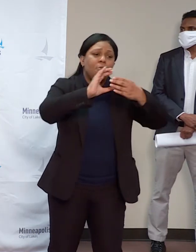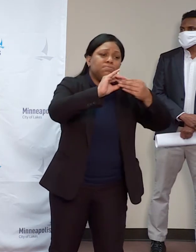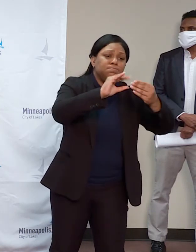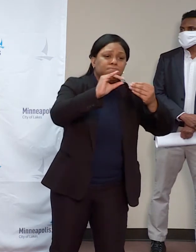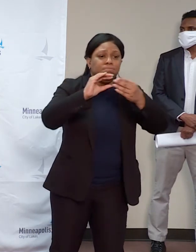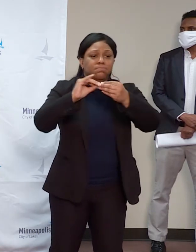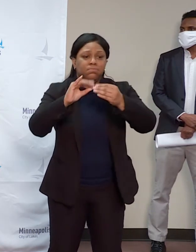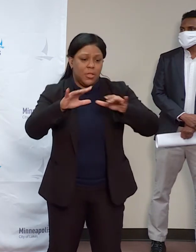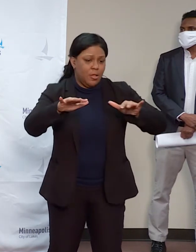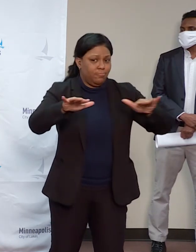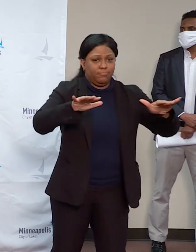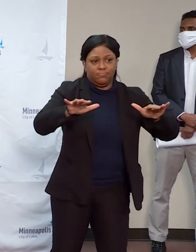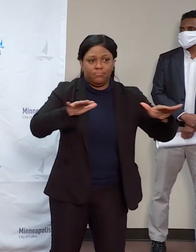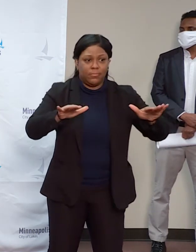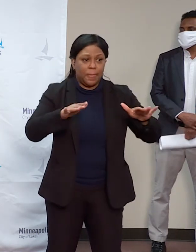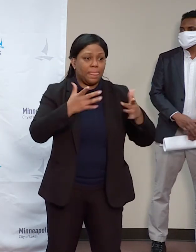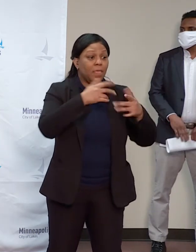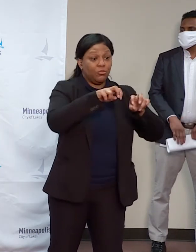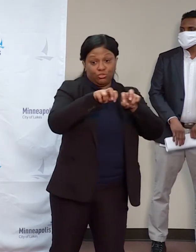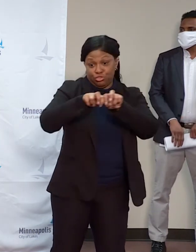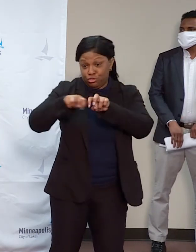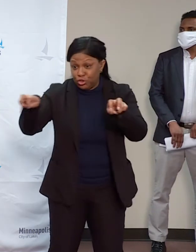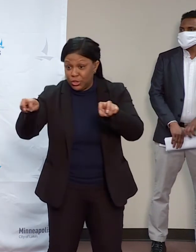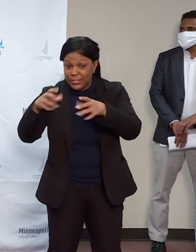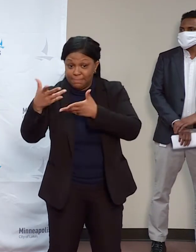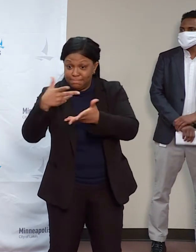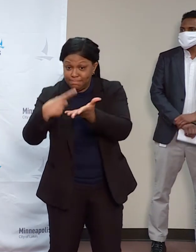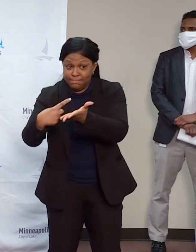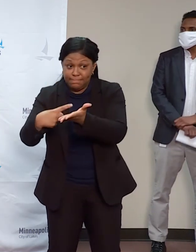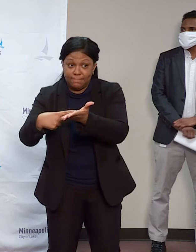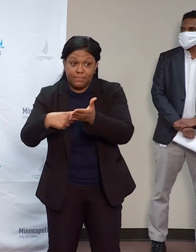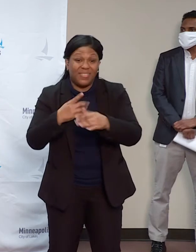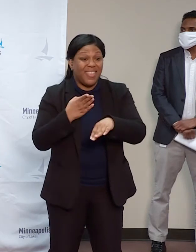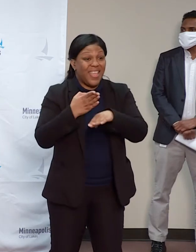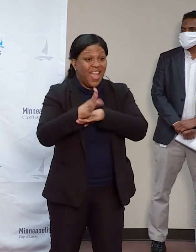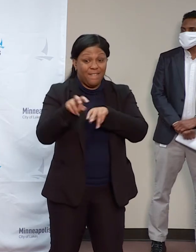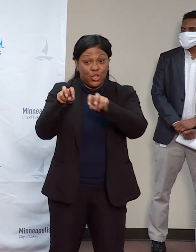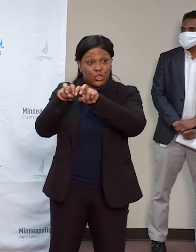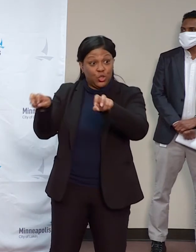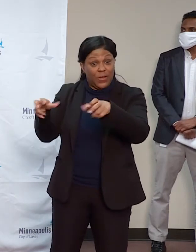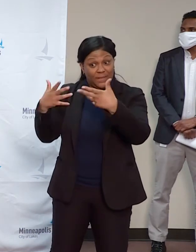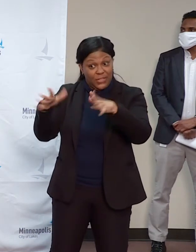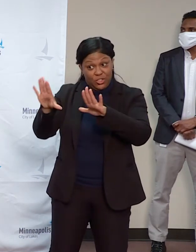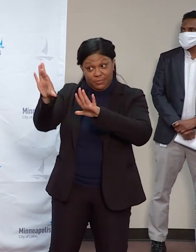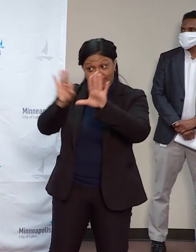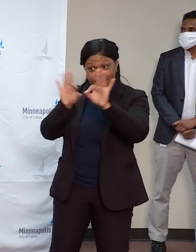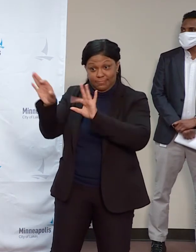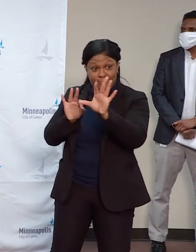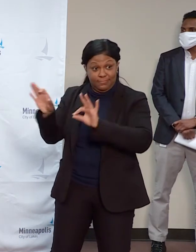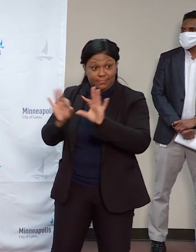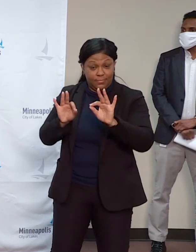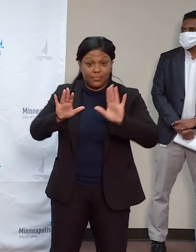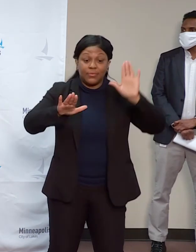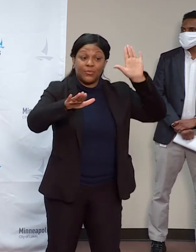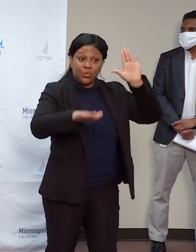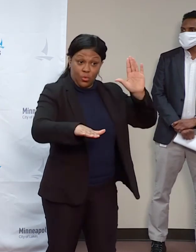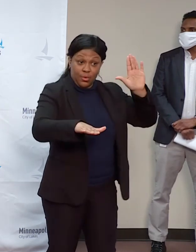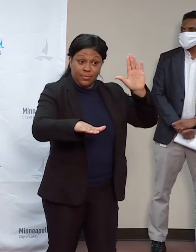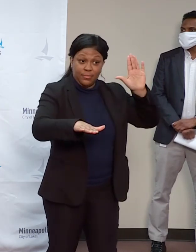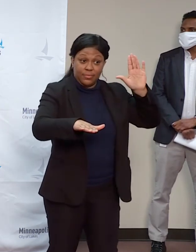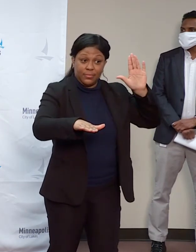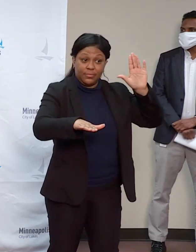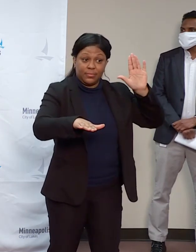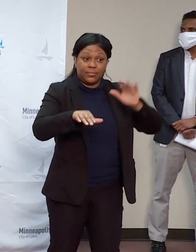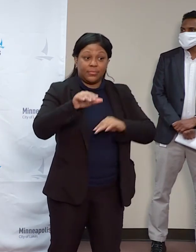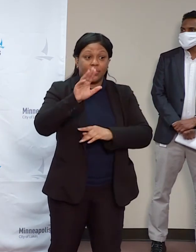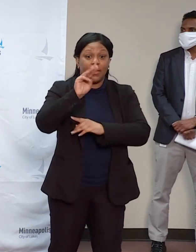after the jury is selected and sworn in by the judge, uh, the trial will move ahead with opening statements, uh, on March 29th.